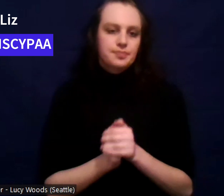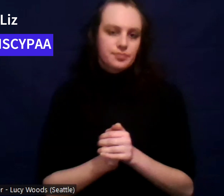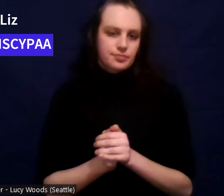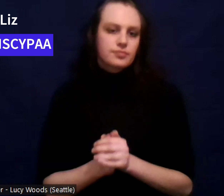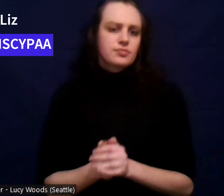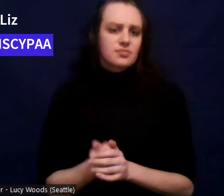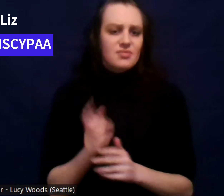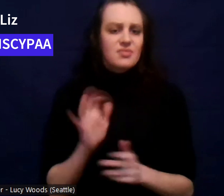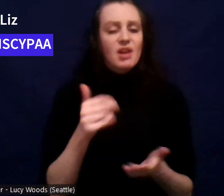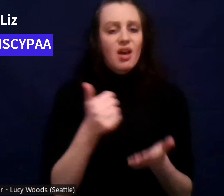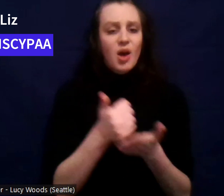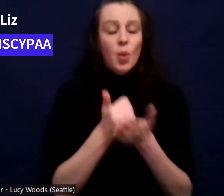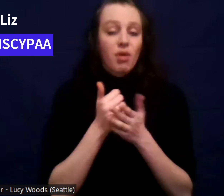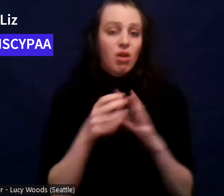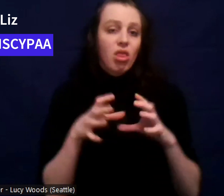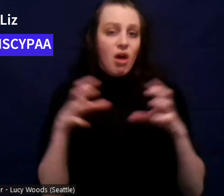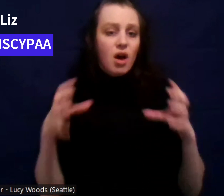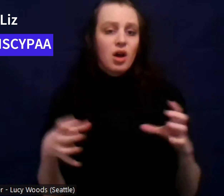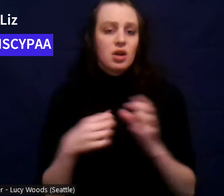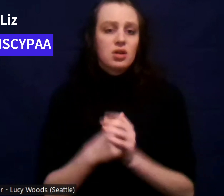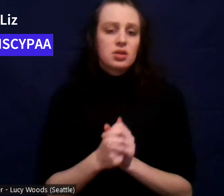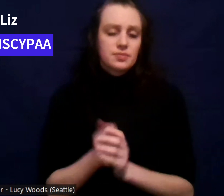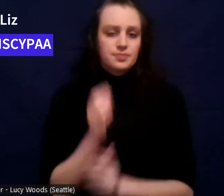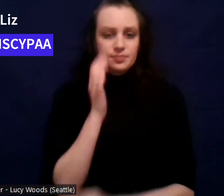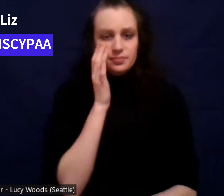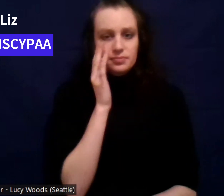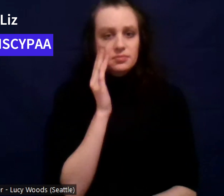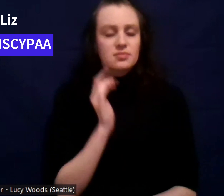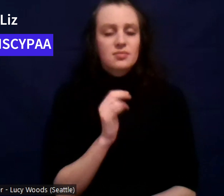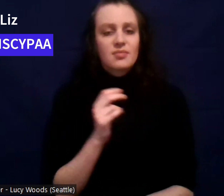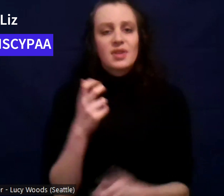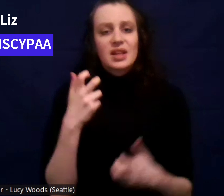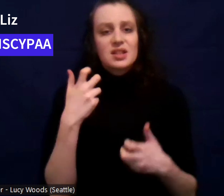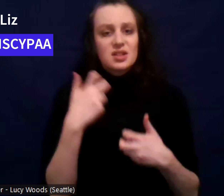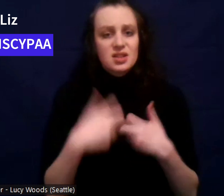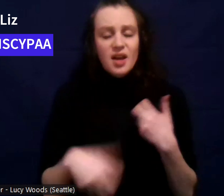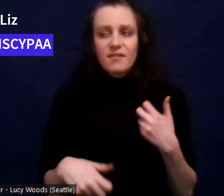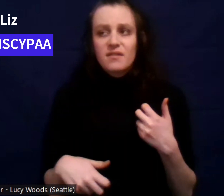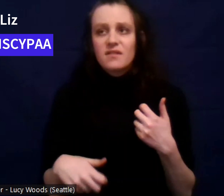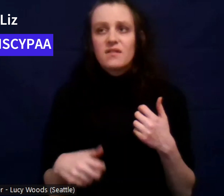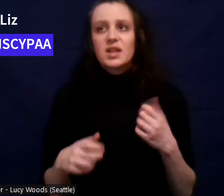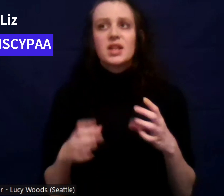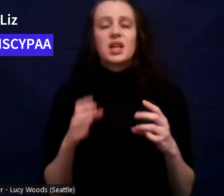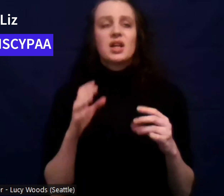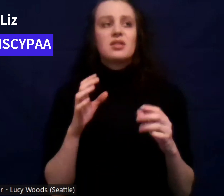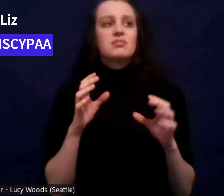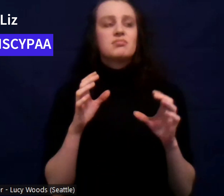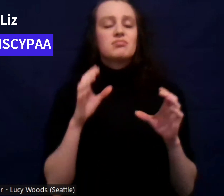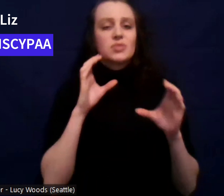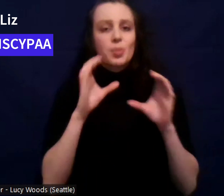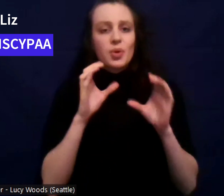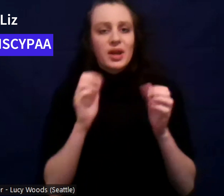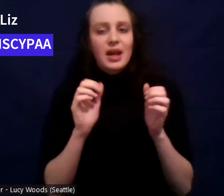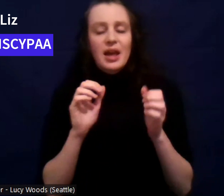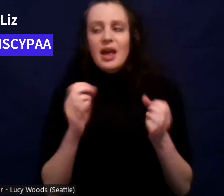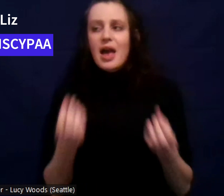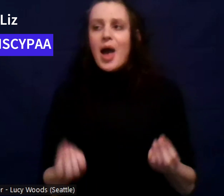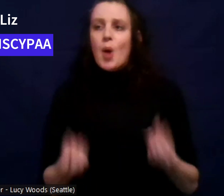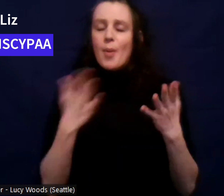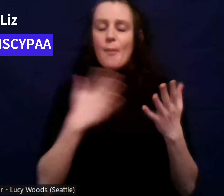helping a lot. Um, it's hard to like express how much, how much like my life has changed